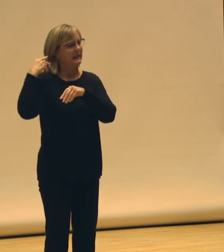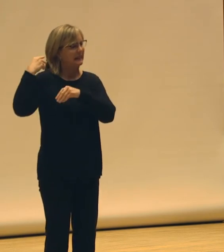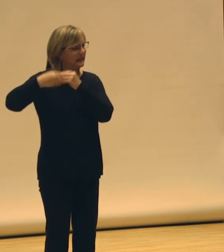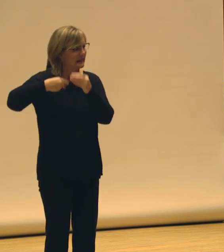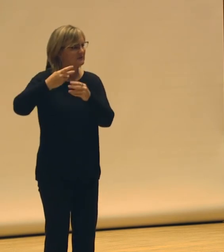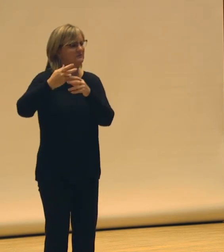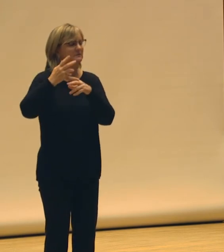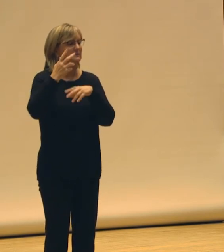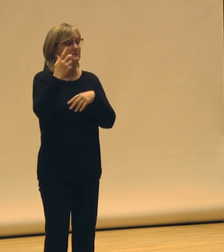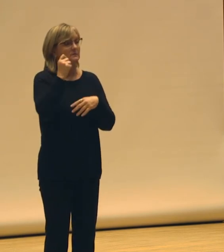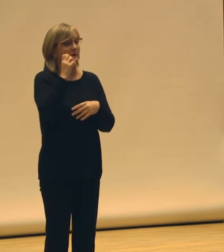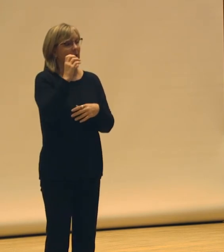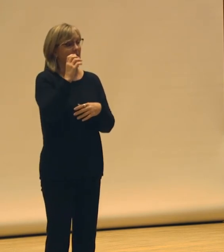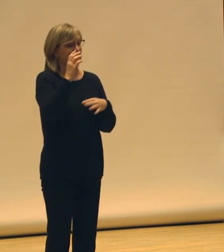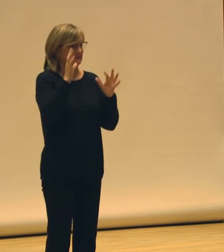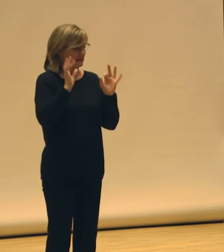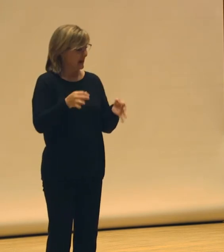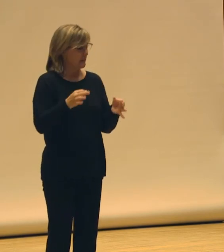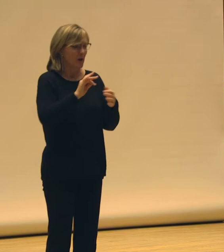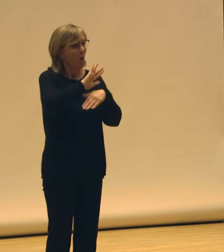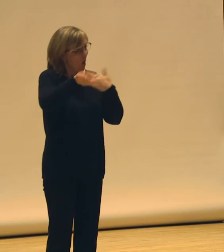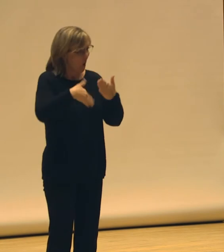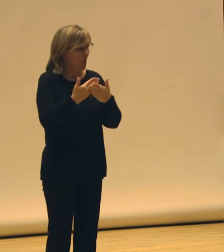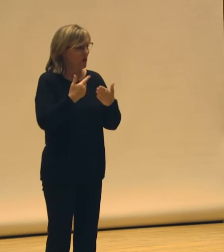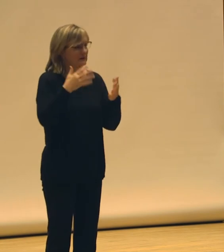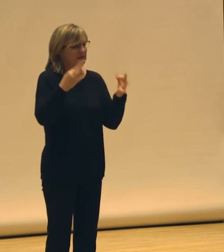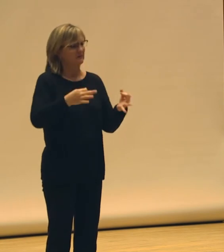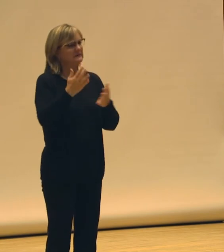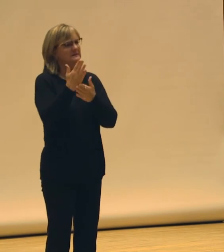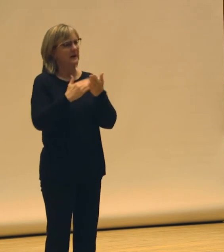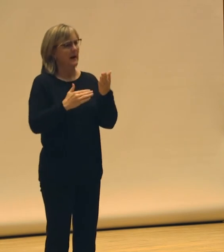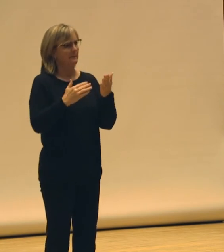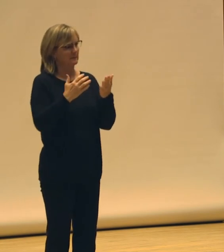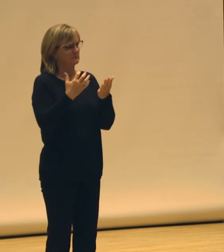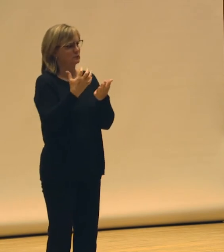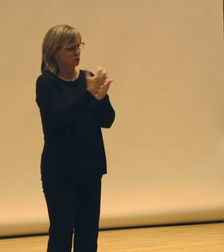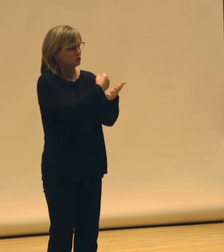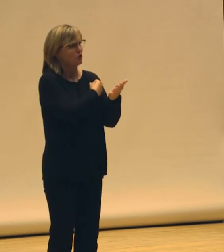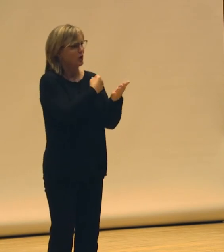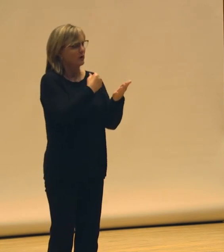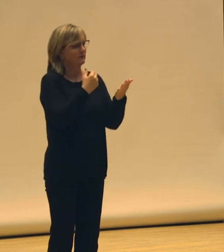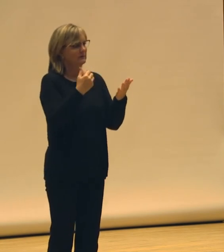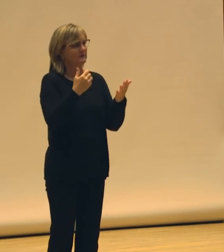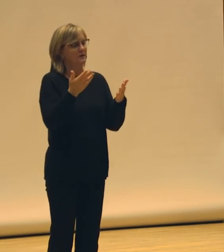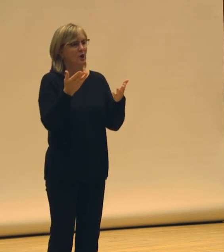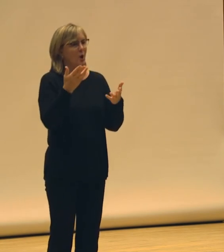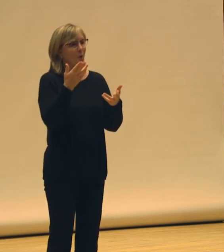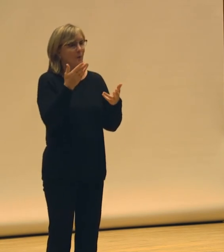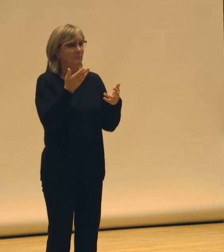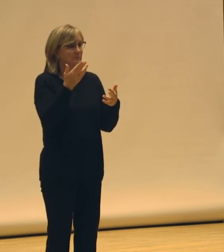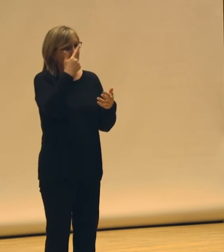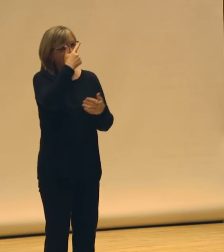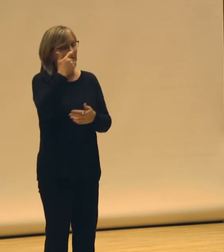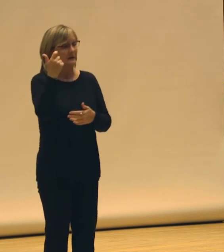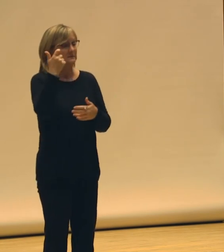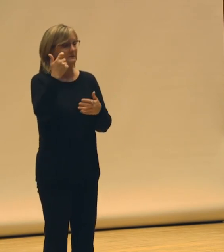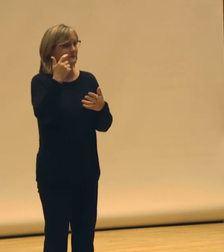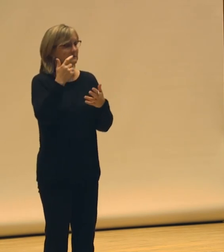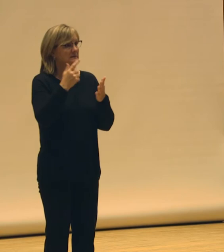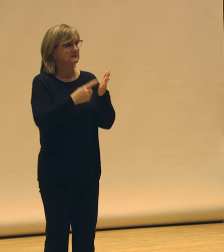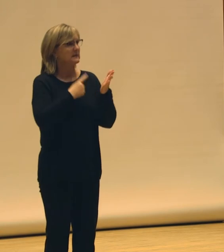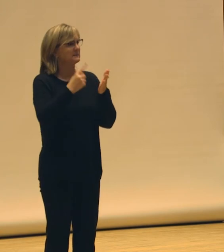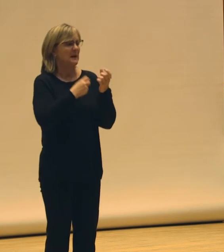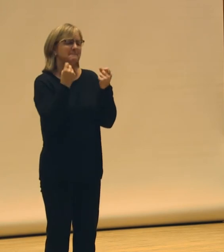definitely some of them are deserving, in my opinion, of elevation amplification because of sometimes